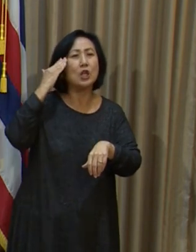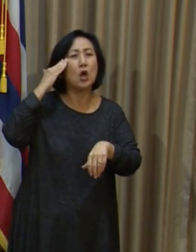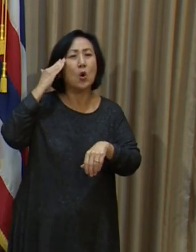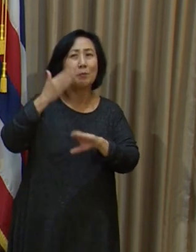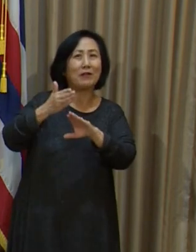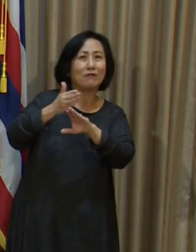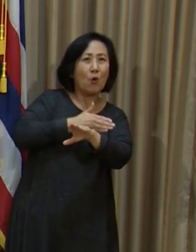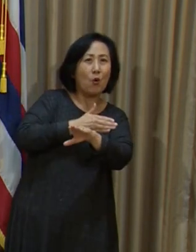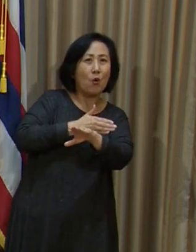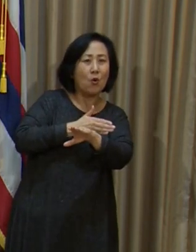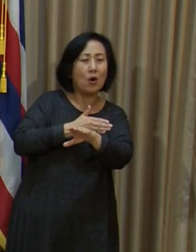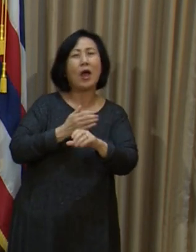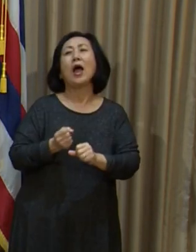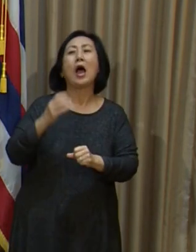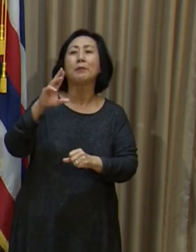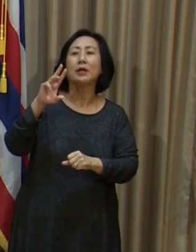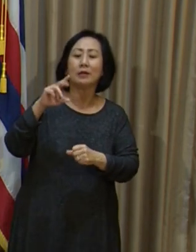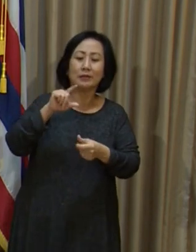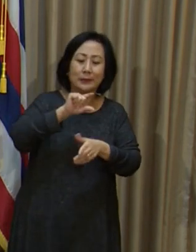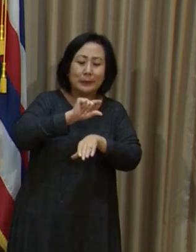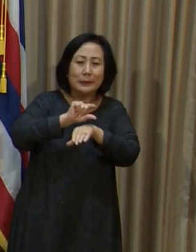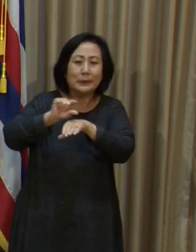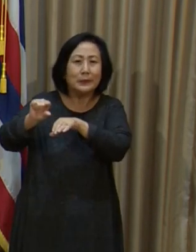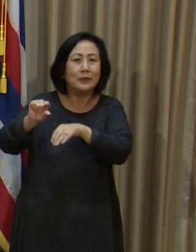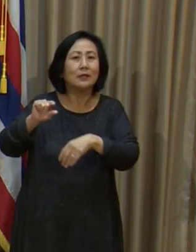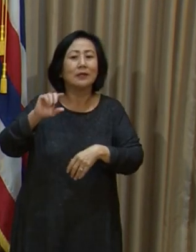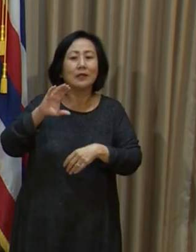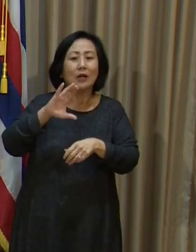the islands will be receiving? Dr. Kimball.